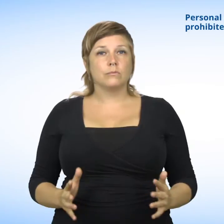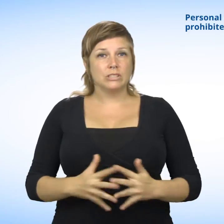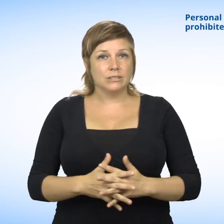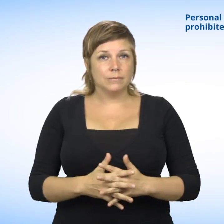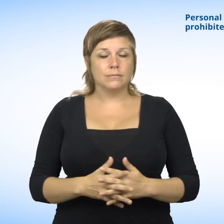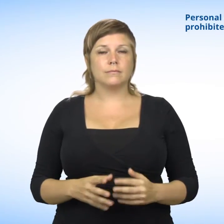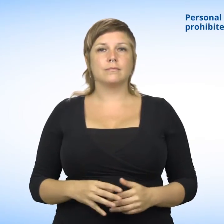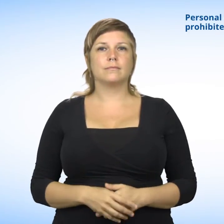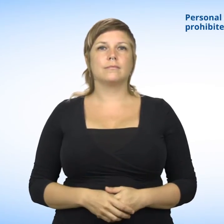Pregnancy